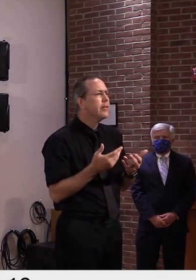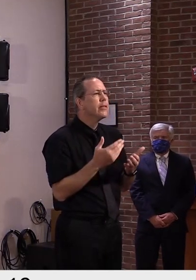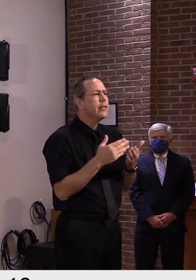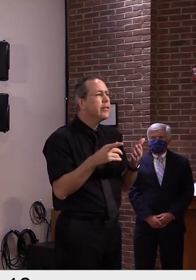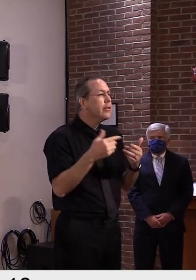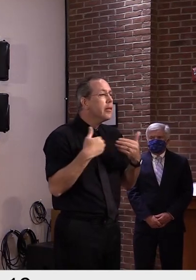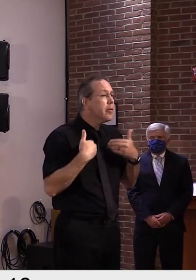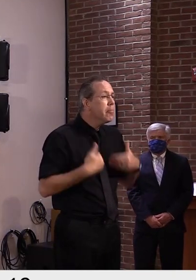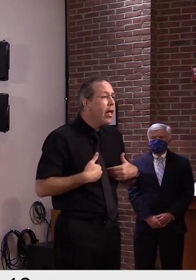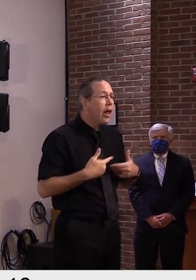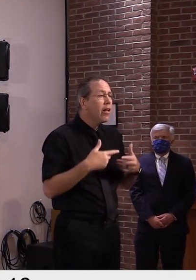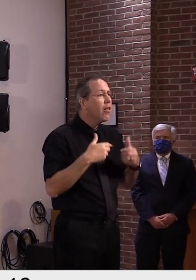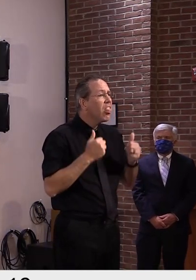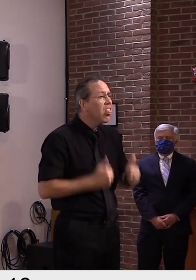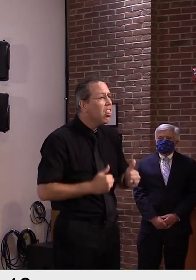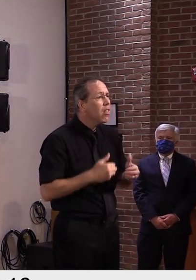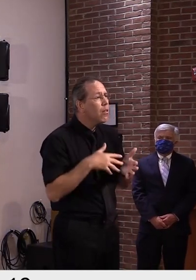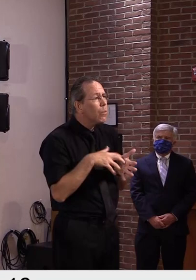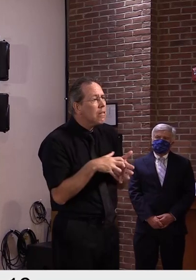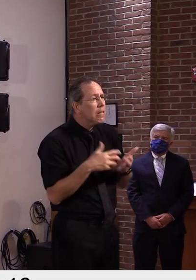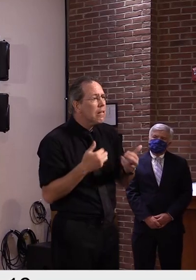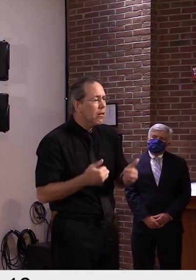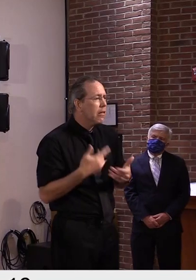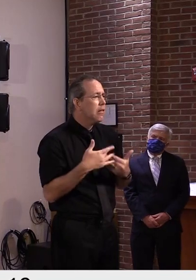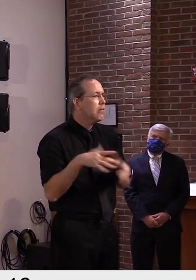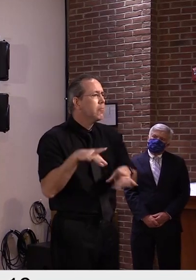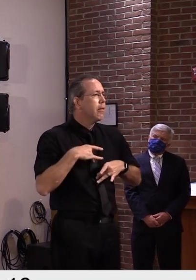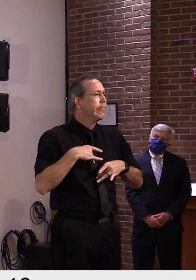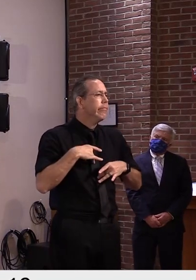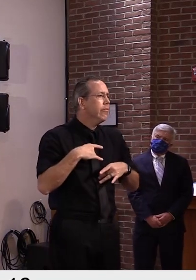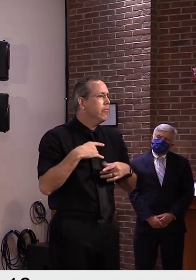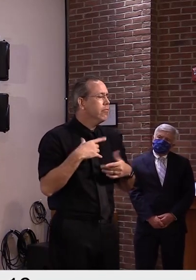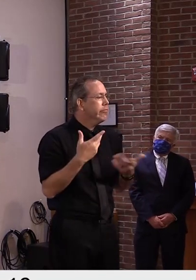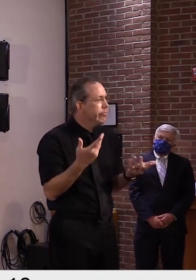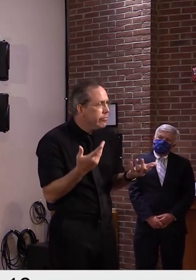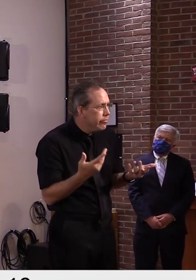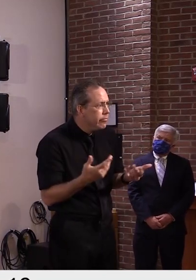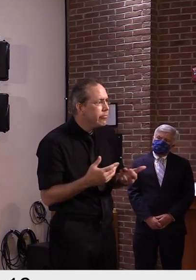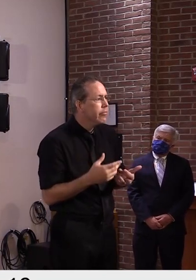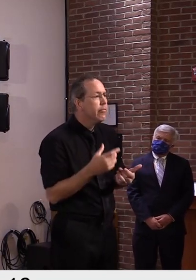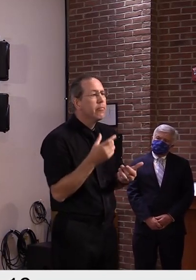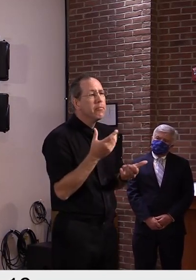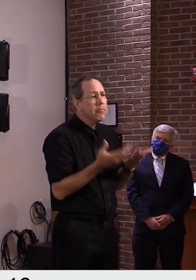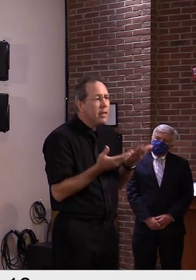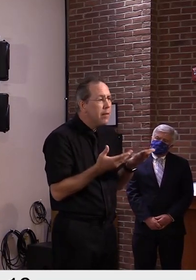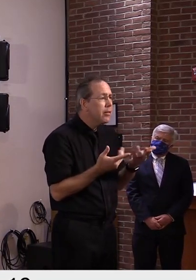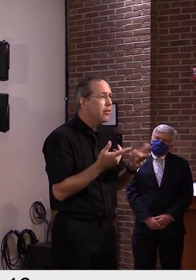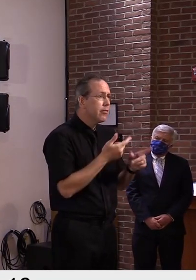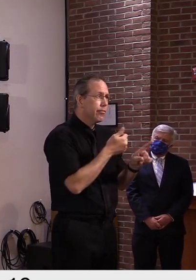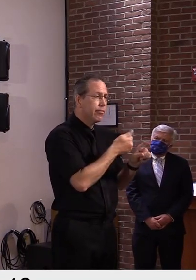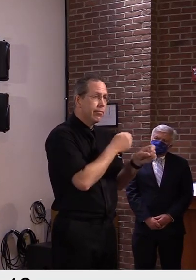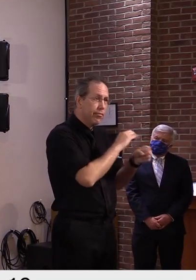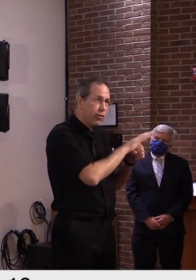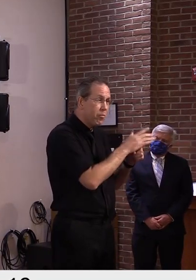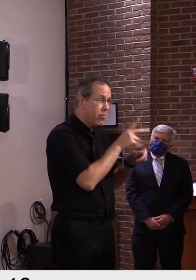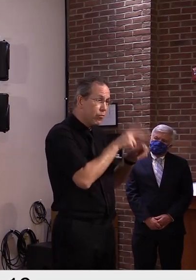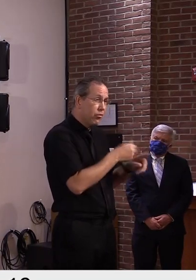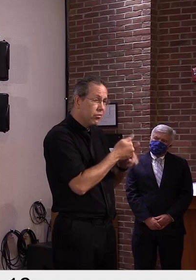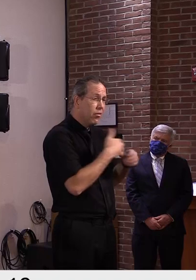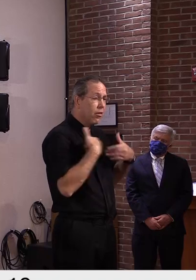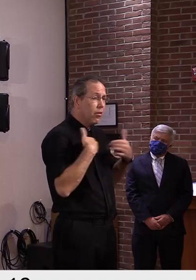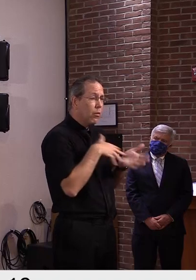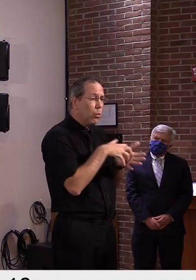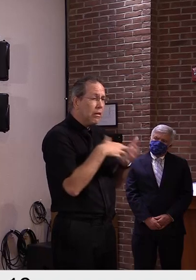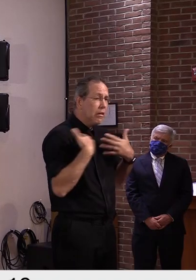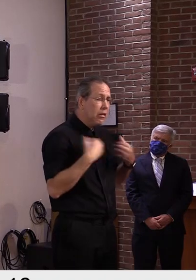sure that any case that has some connection with COVID, even if it was just a contributory cause, gets listed that way. So we looked